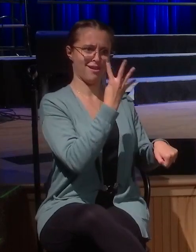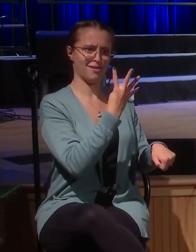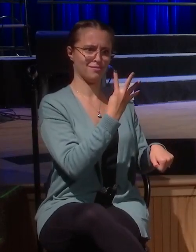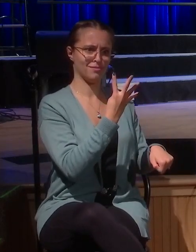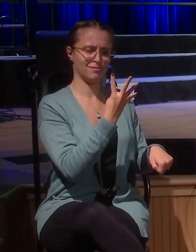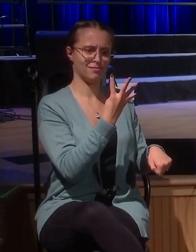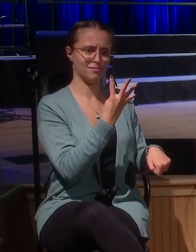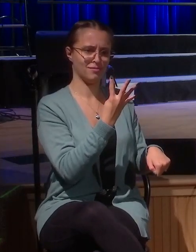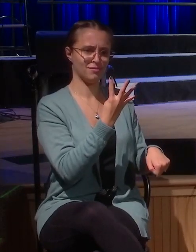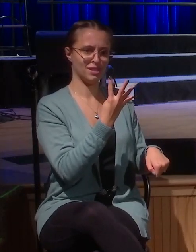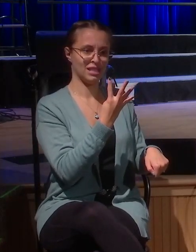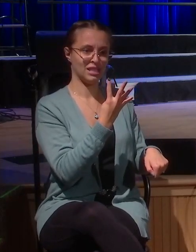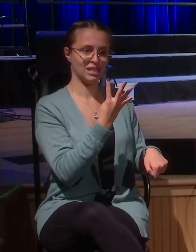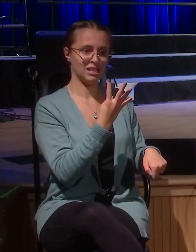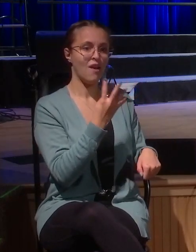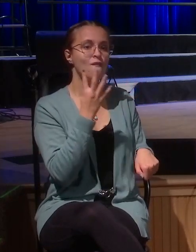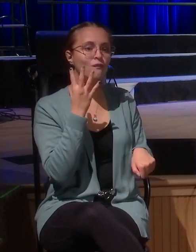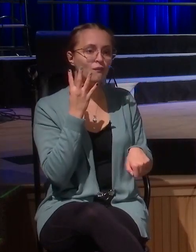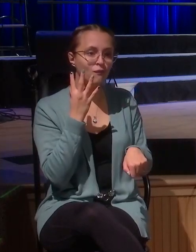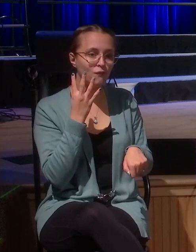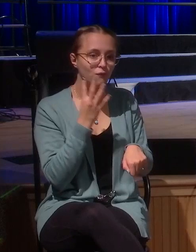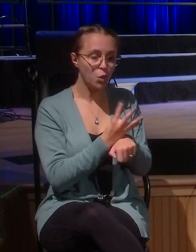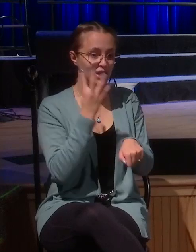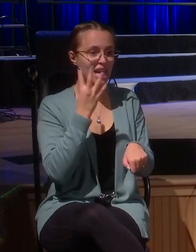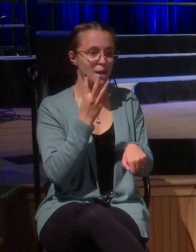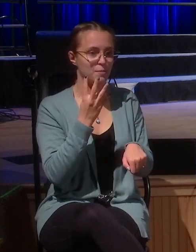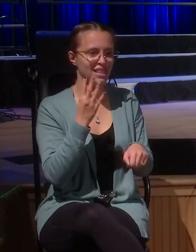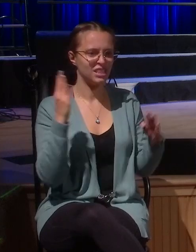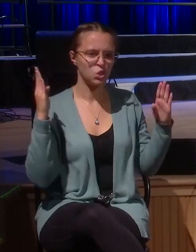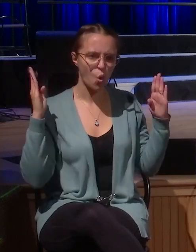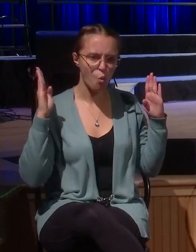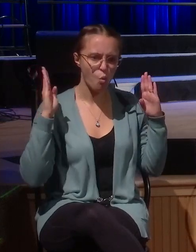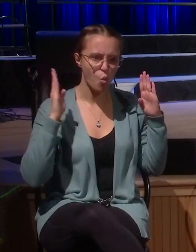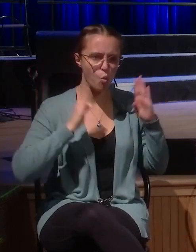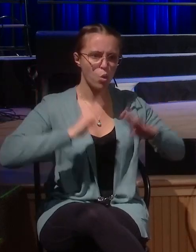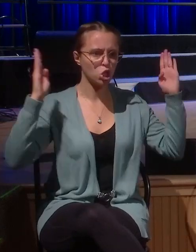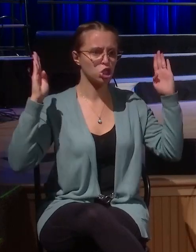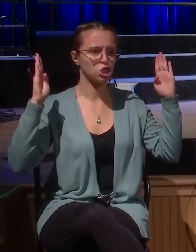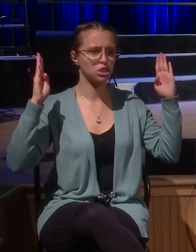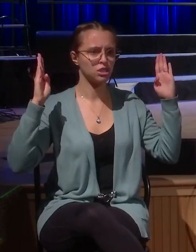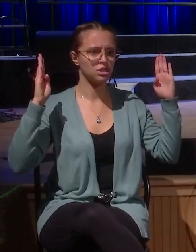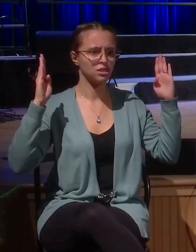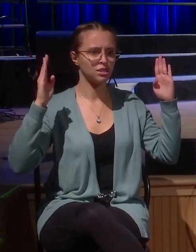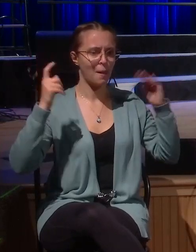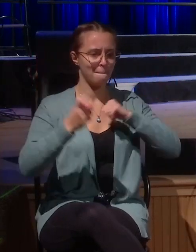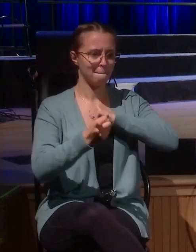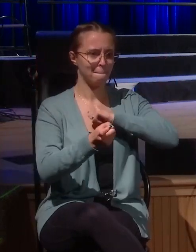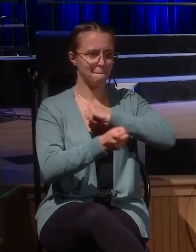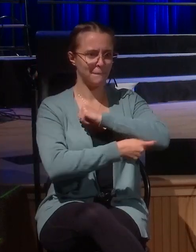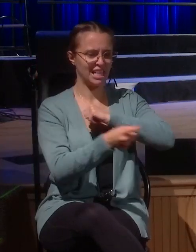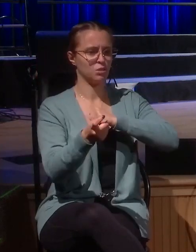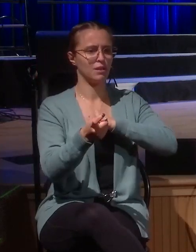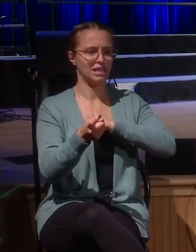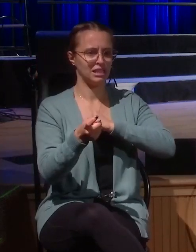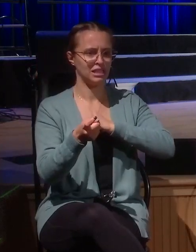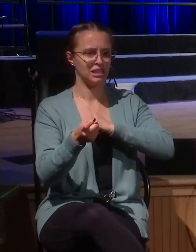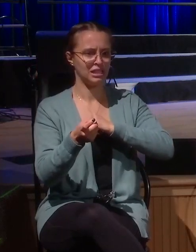This is the worst of the worst punishment would be paying back four times what you had stolen from somebody, what you had taken from somebody.